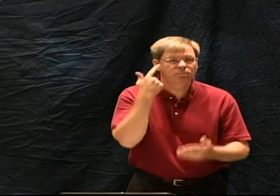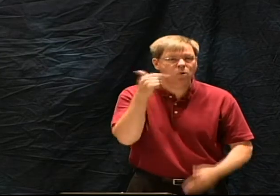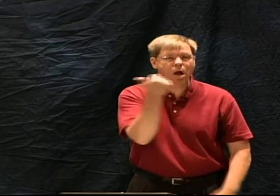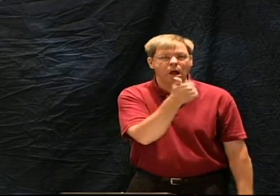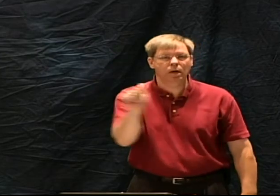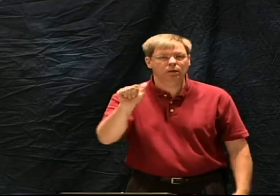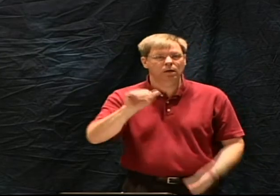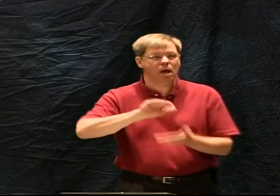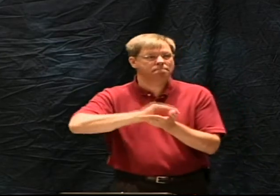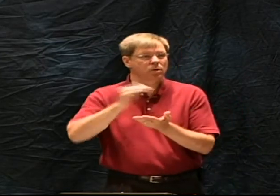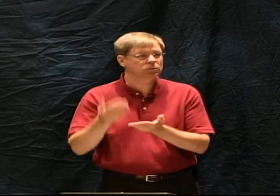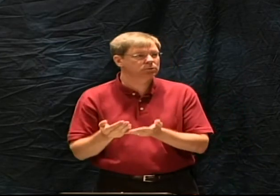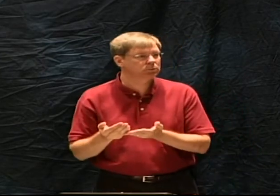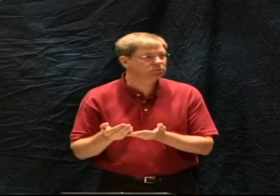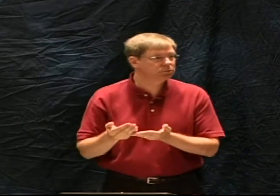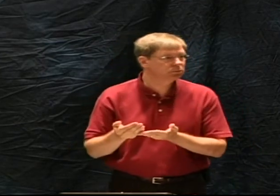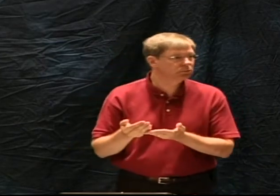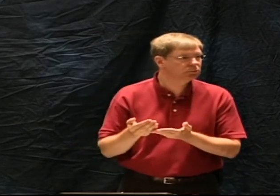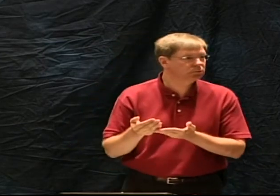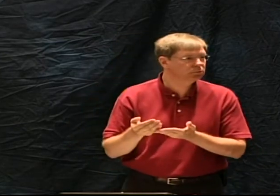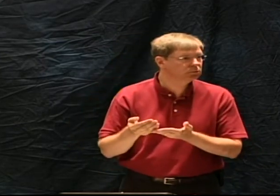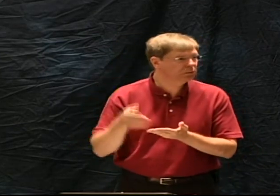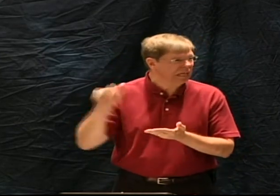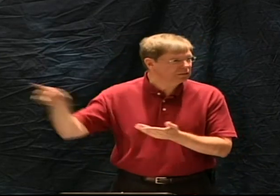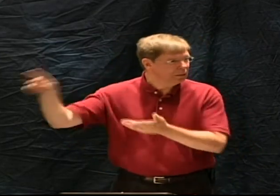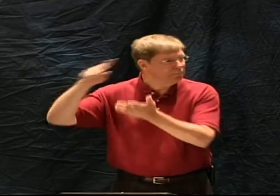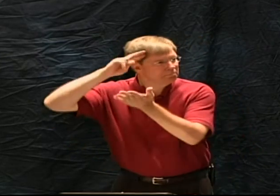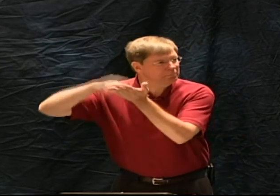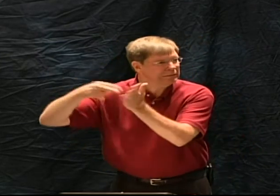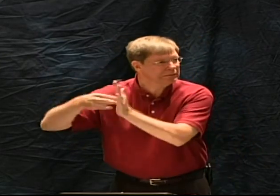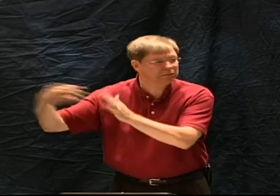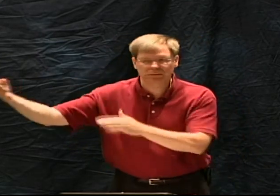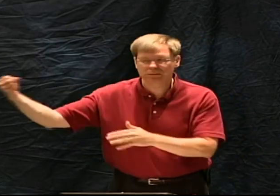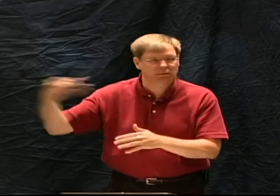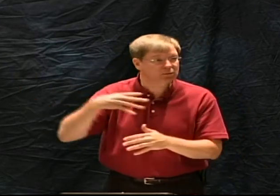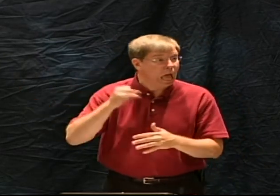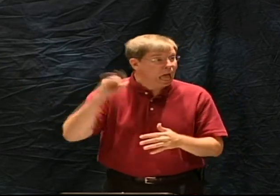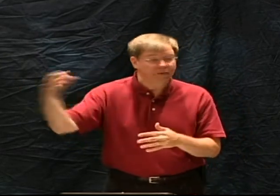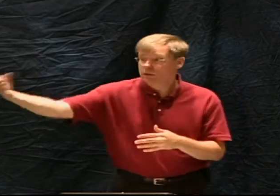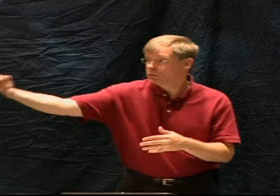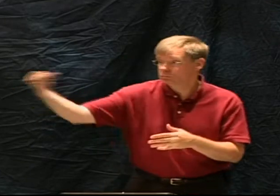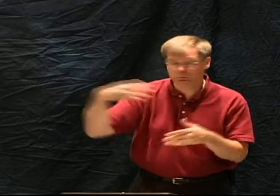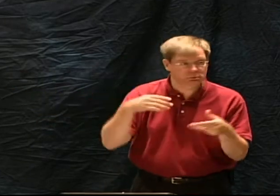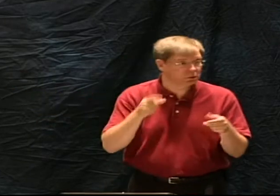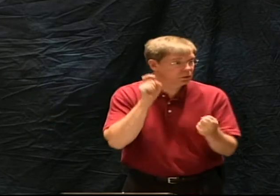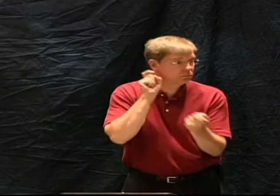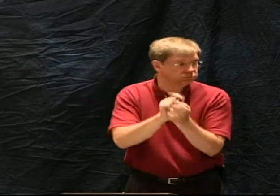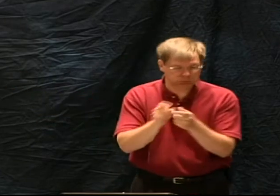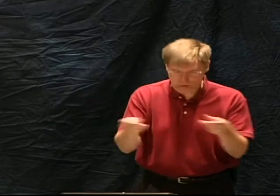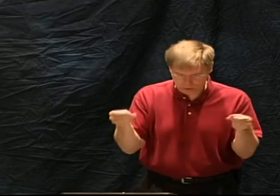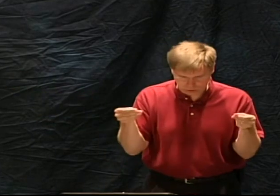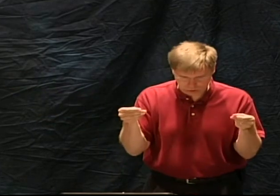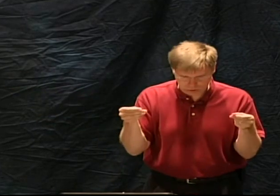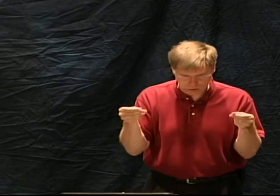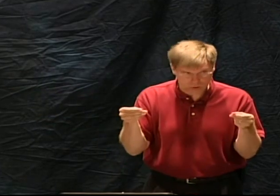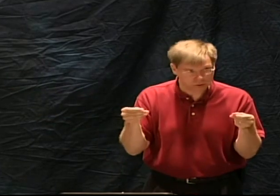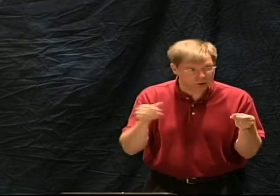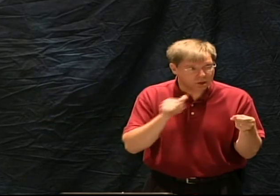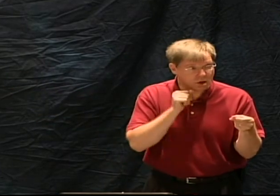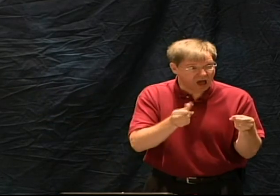good for any amount. And because of the addition of the E, it said, note good for any